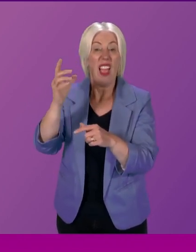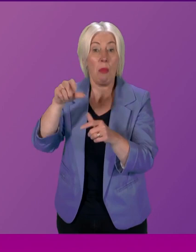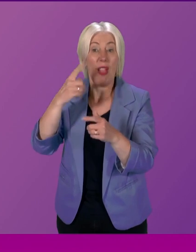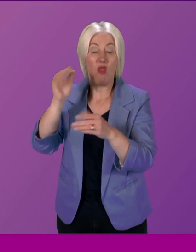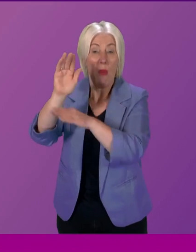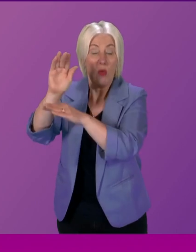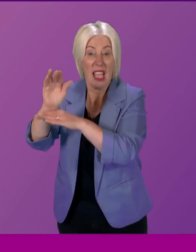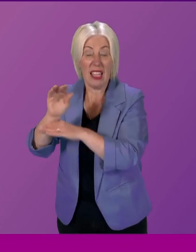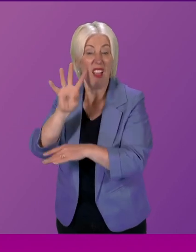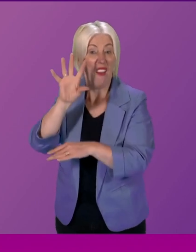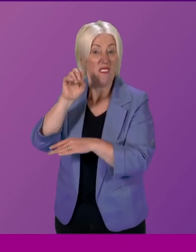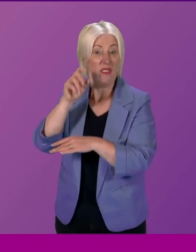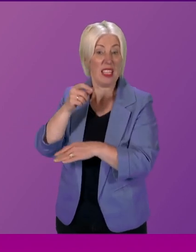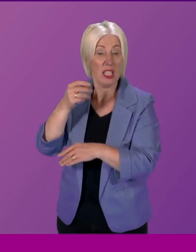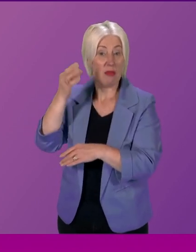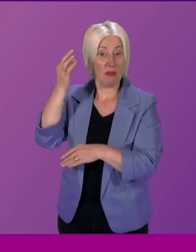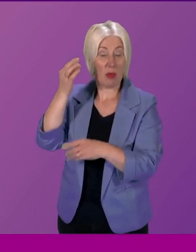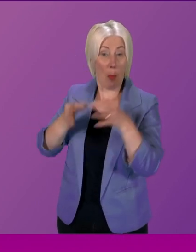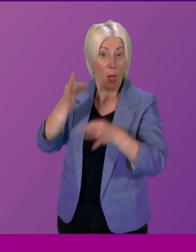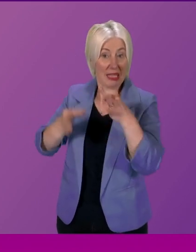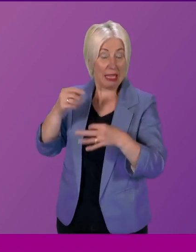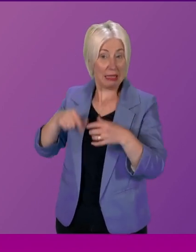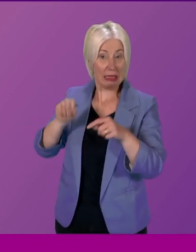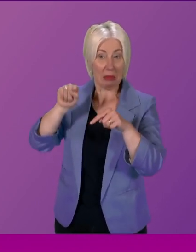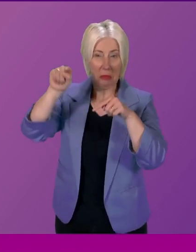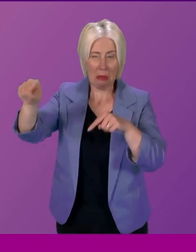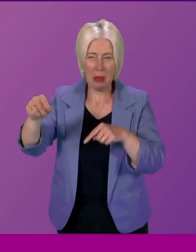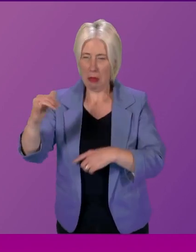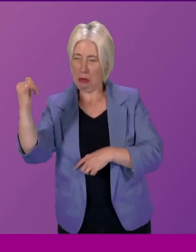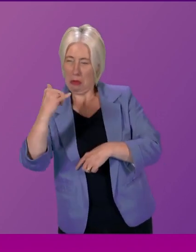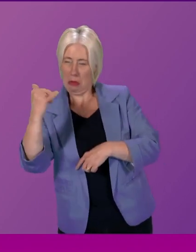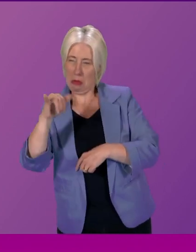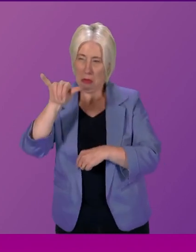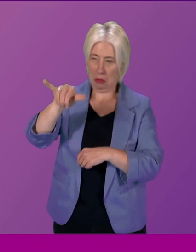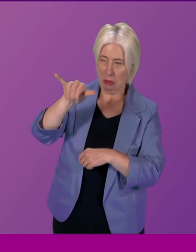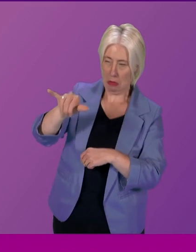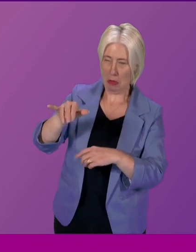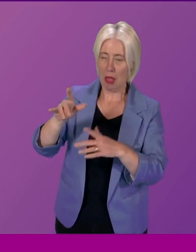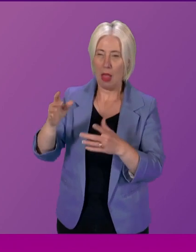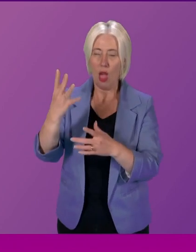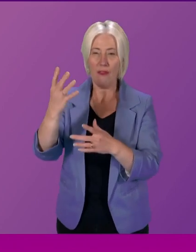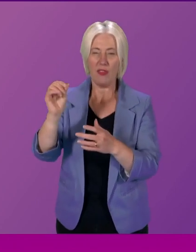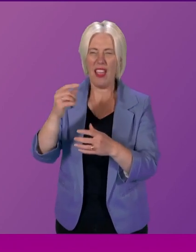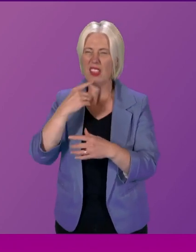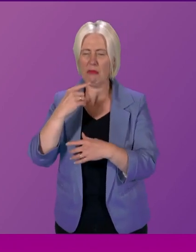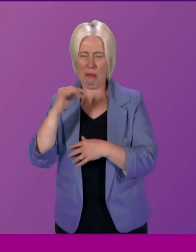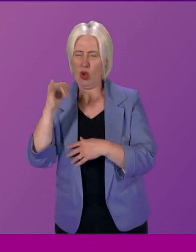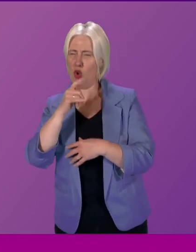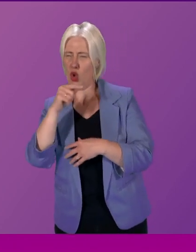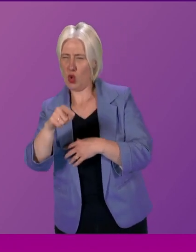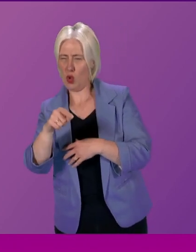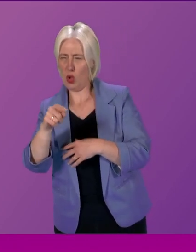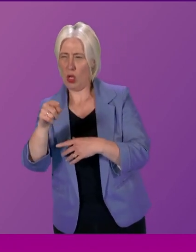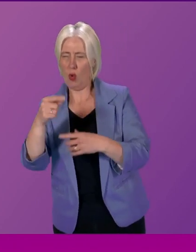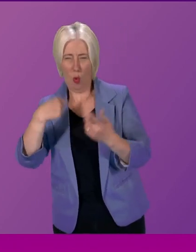suspicion. The 15 thought, well, we are very important people. We've been elected. Why should we listen to you? And the 45, in turn, said, well, we know what we're talking